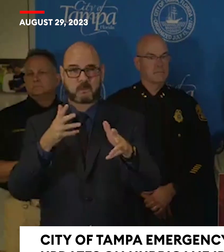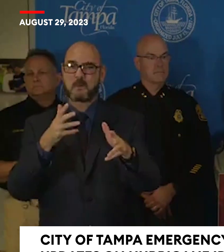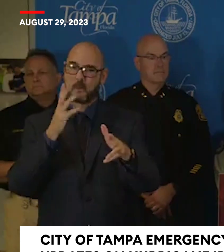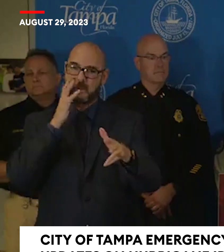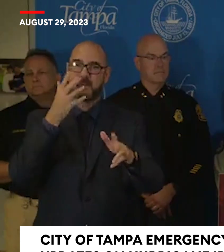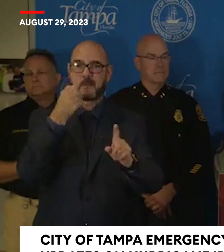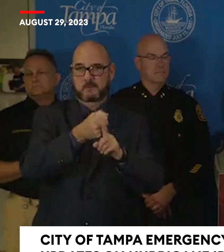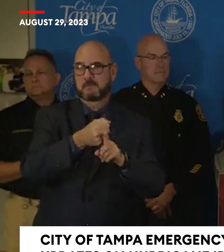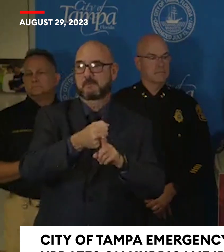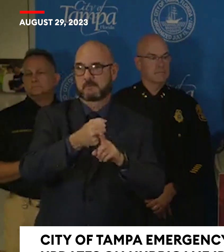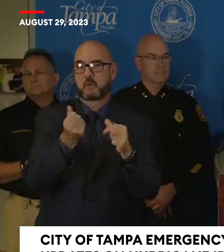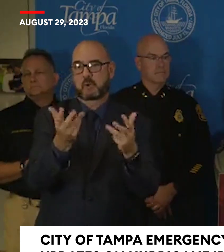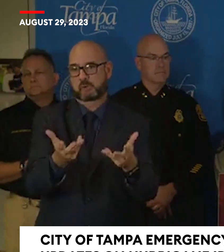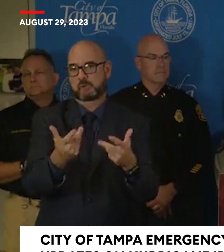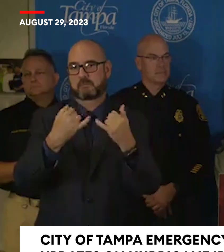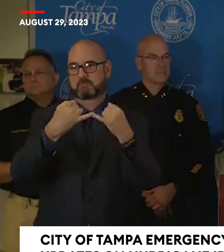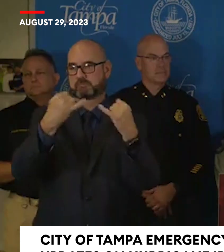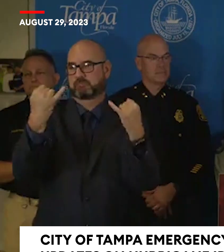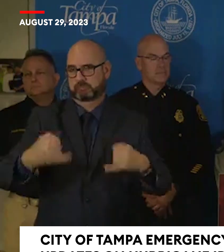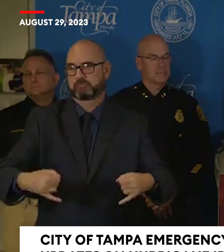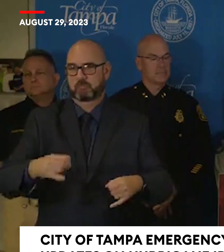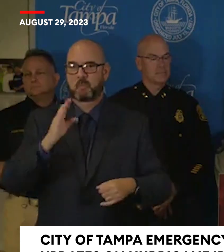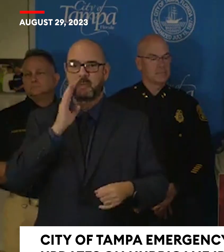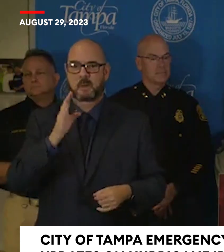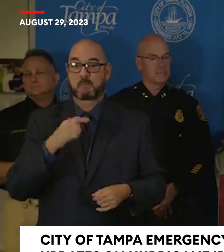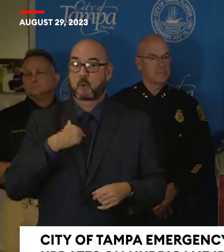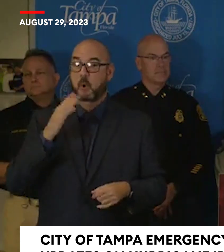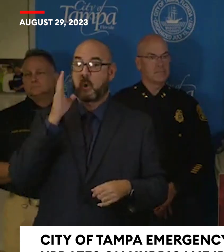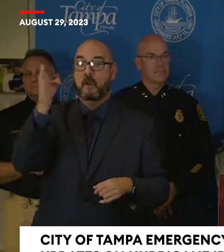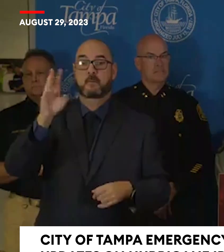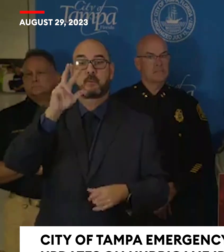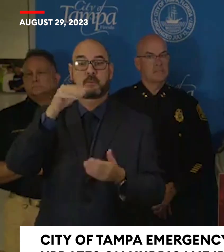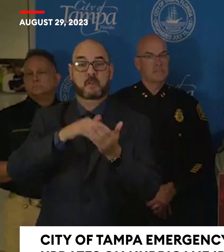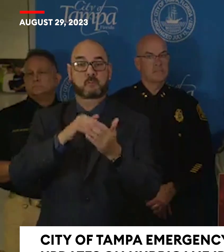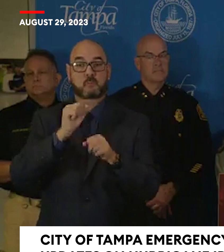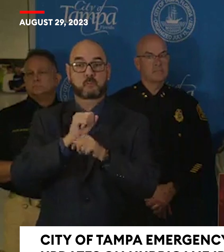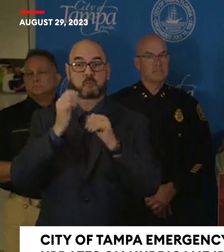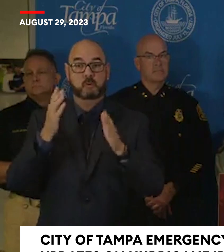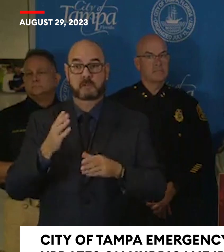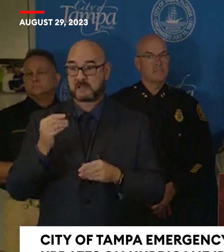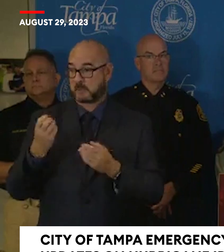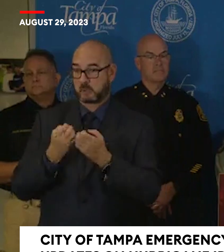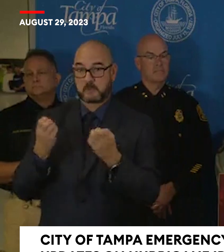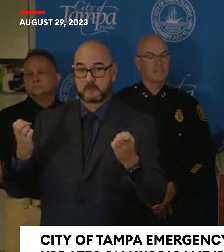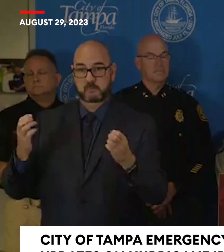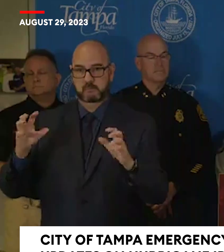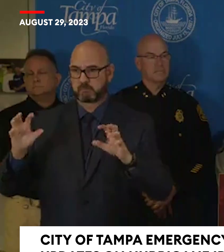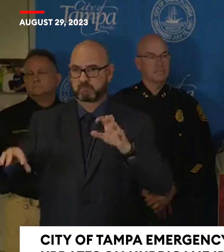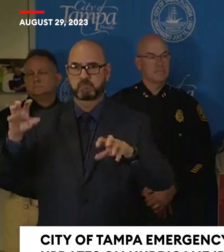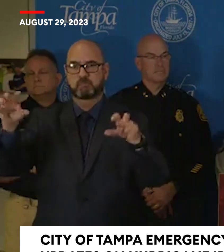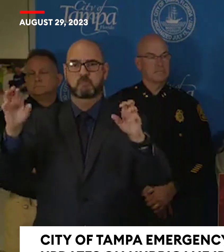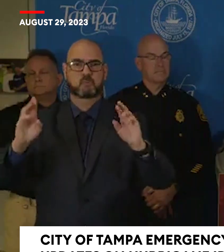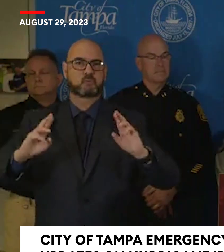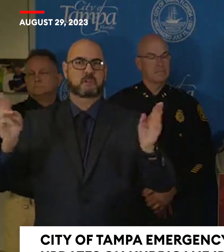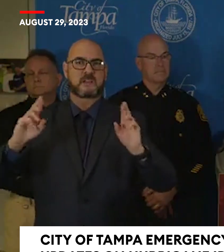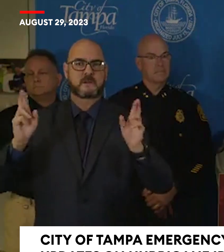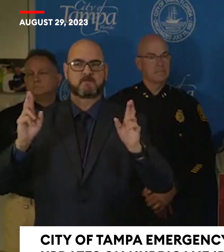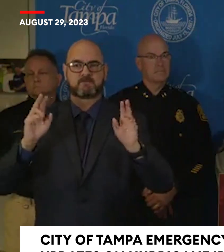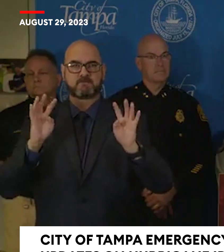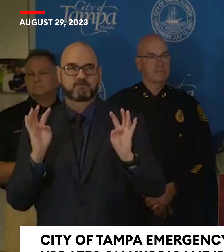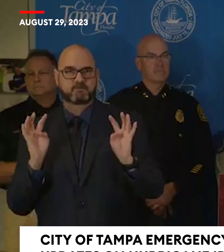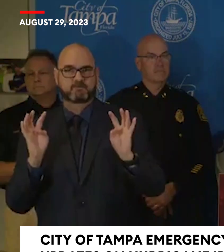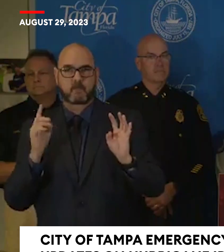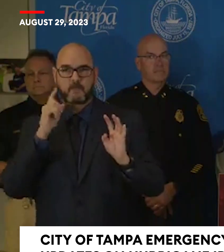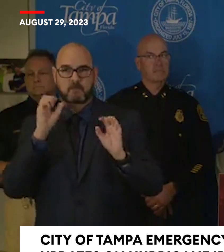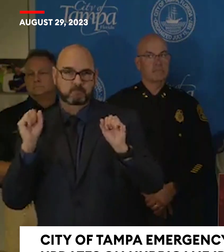,000 workers plus equipment at strategic locations to respond as quickly as possible after the storm passes, and that includes line